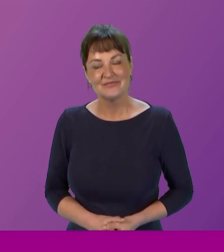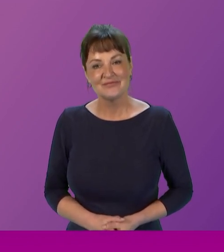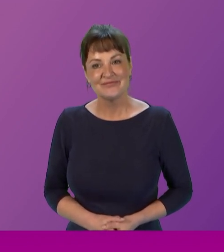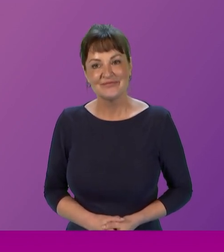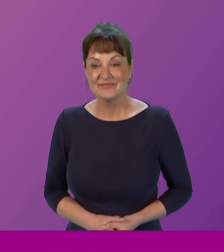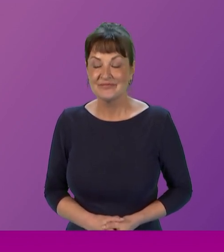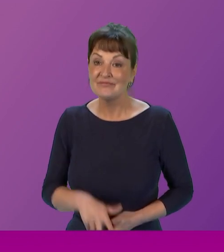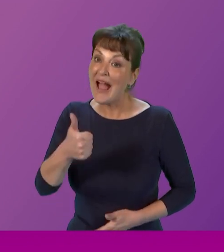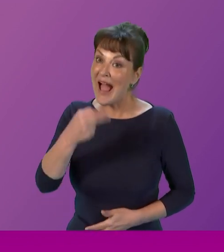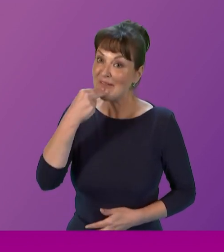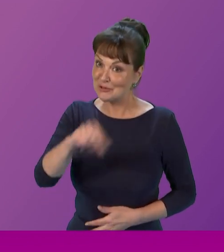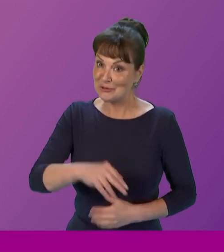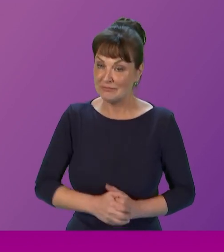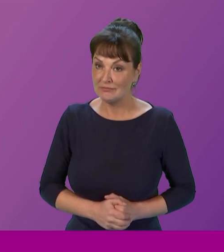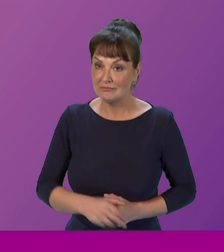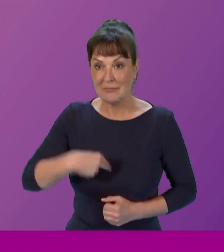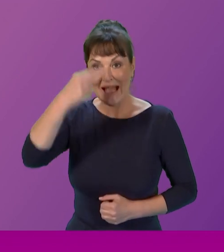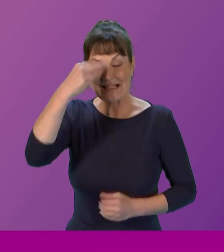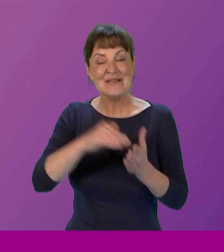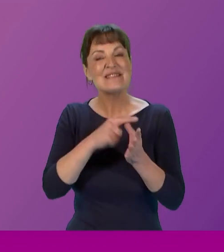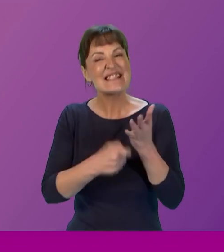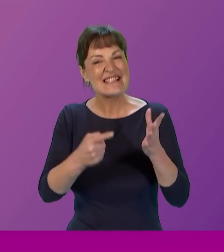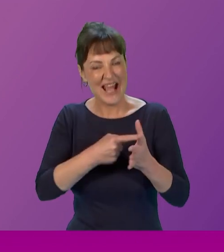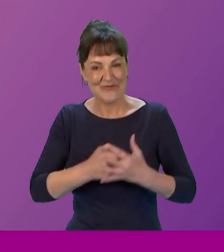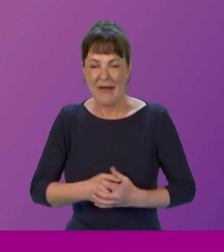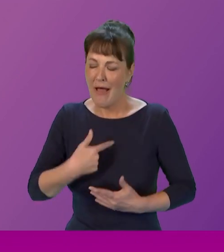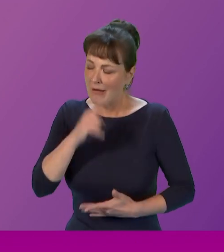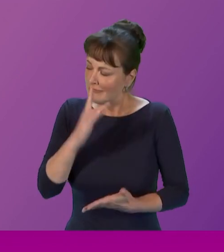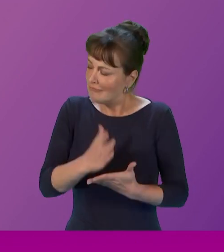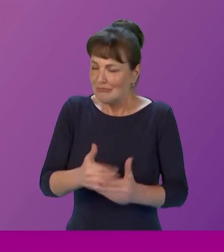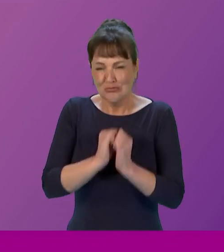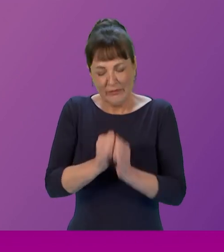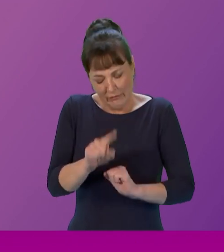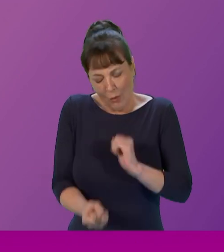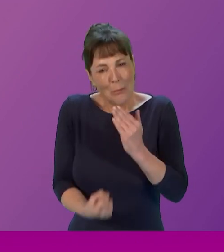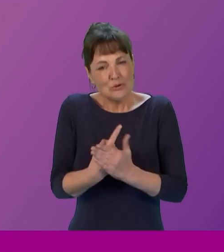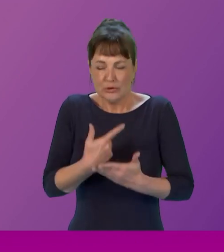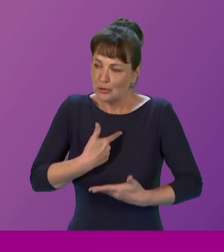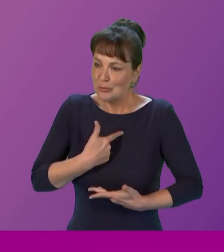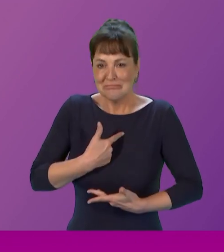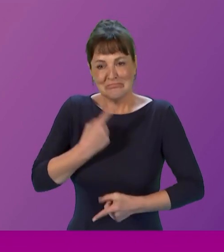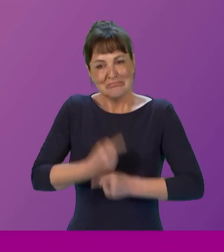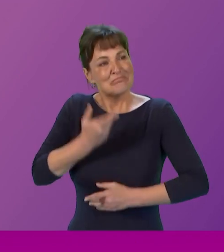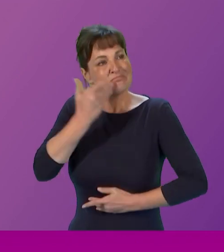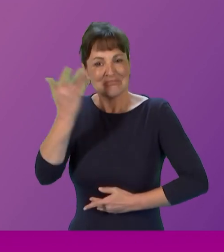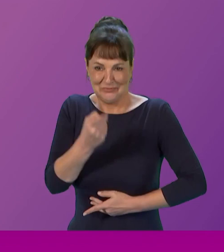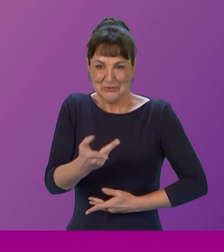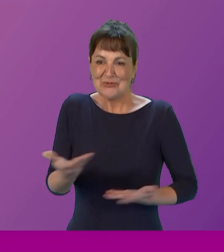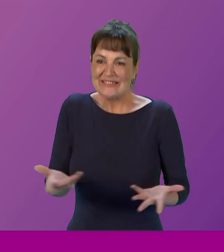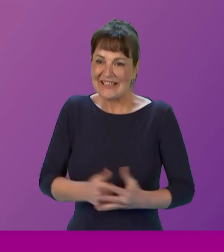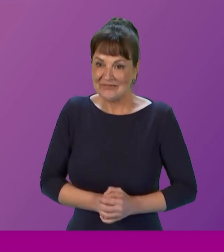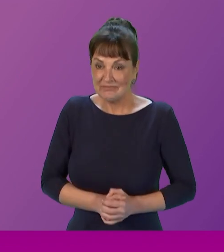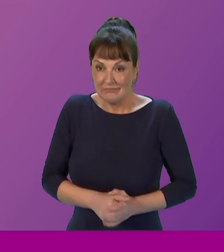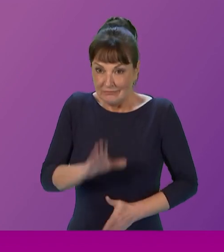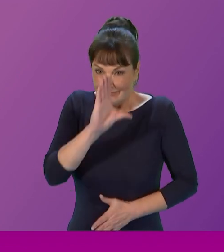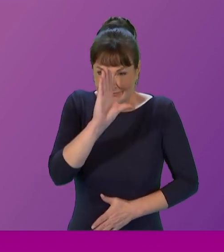good afternoon my name is Zahra de Almeida and I couldn't be more grateful for this opportunity to address you all today at no